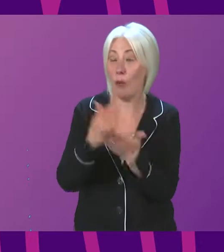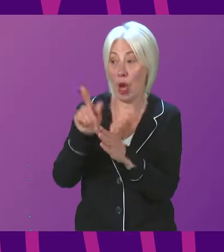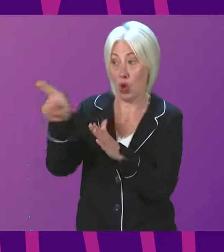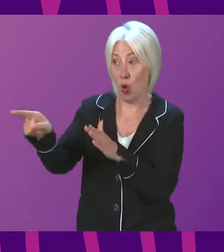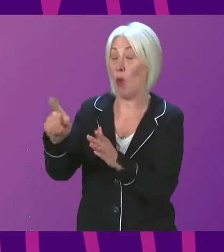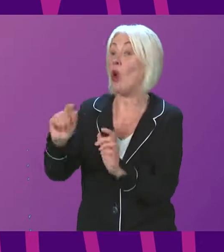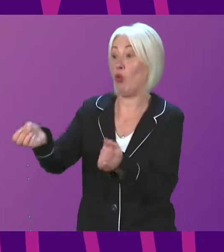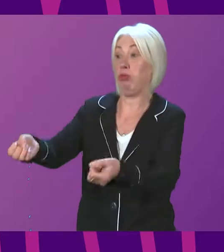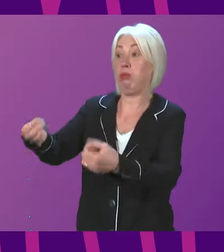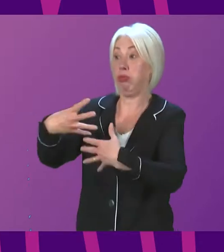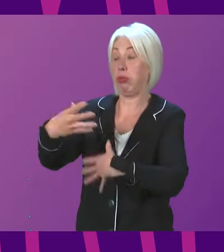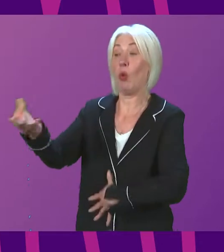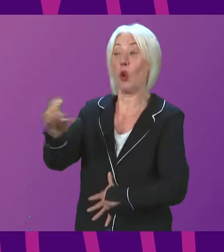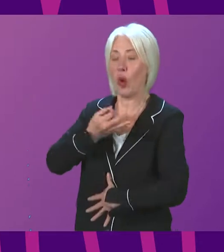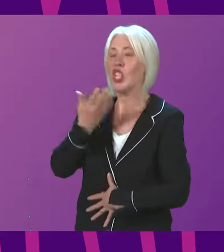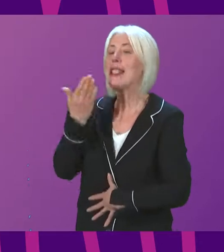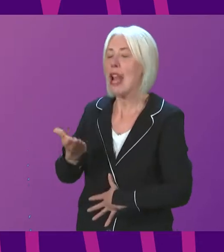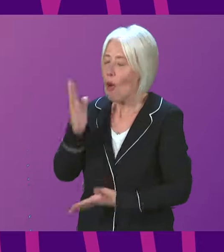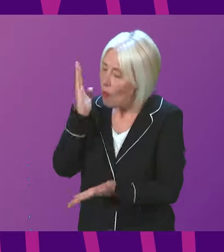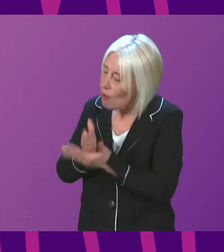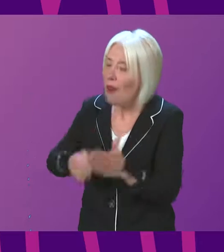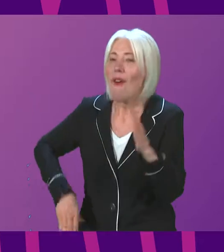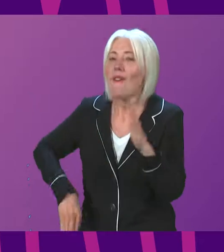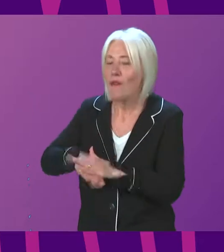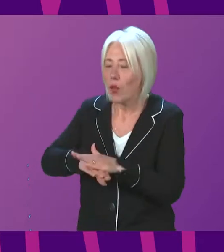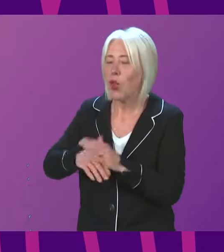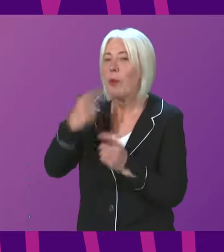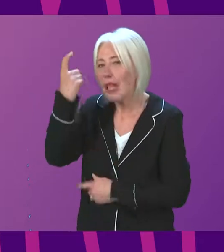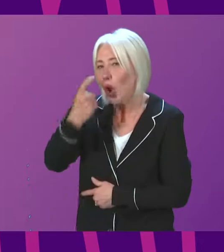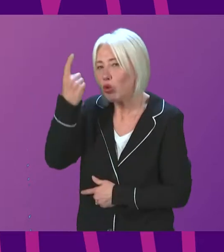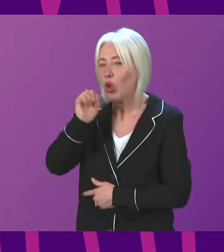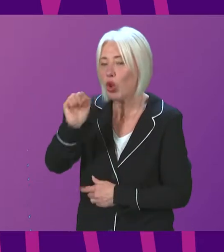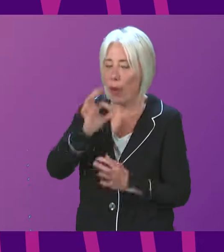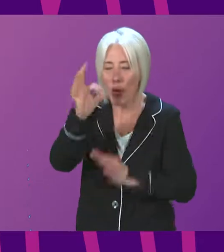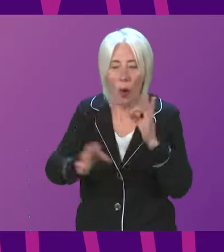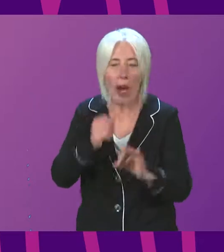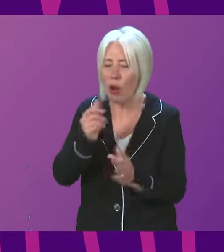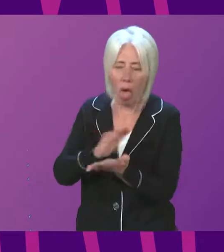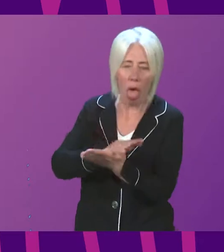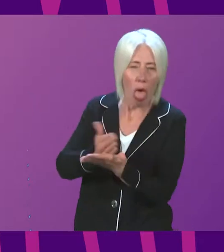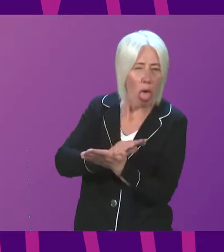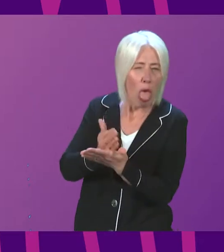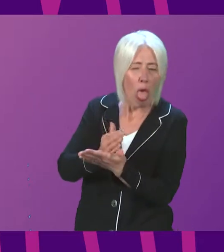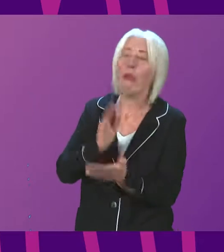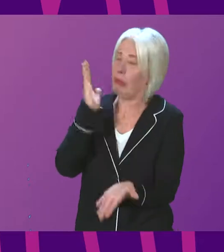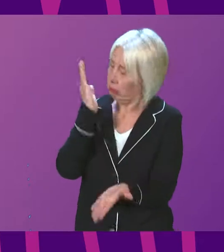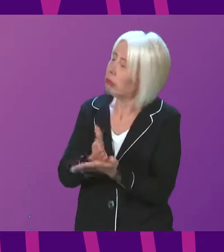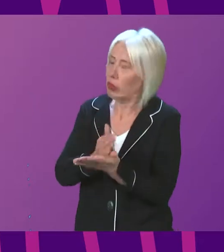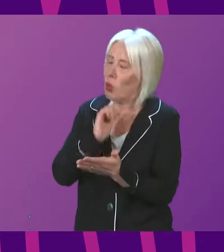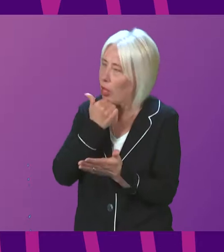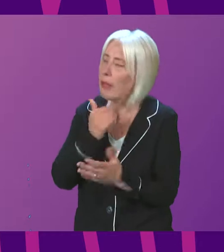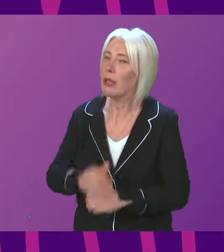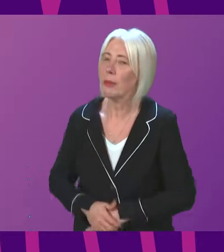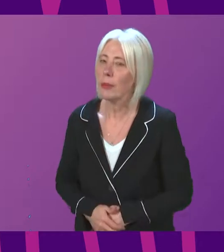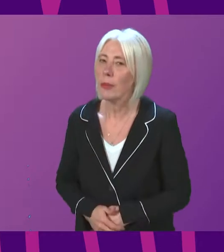properly raises with me are fully considered by the inquiry. And there is no dubiety about that in the public mind. And